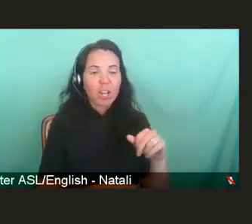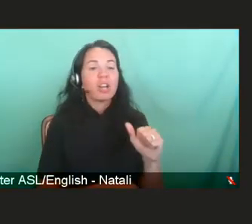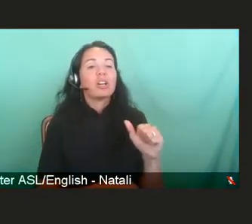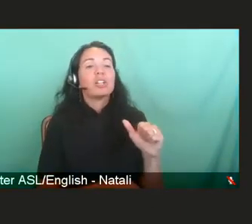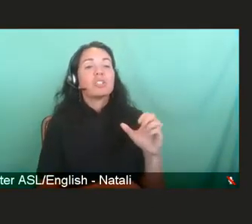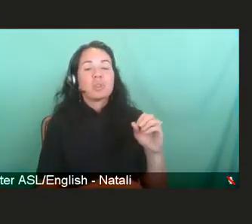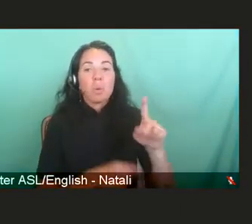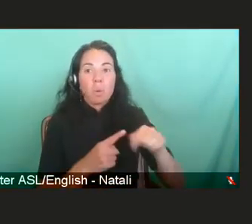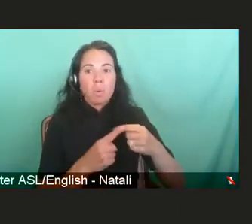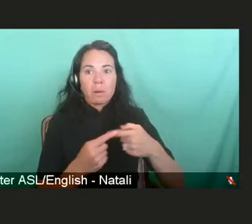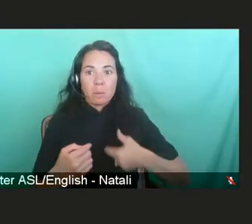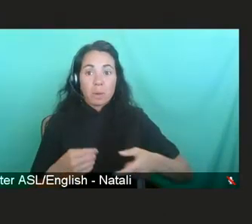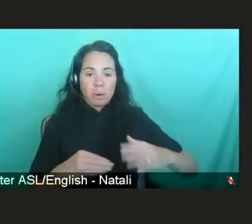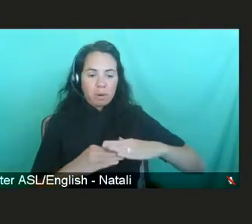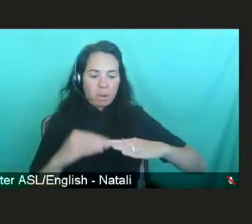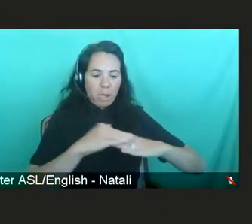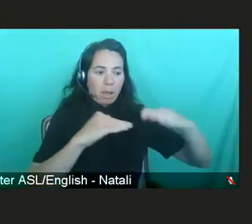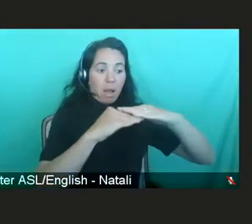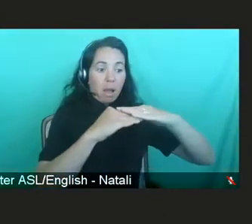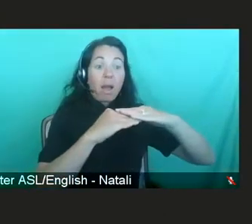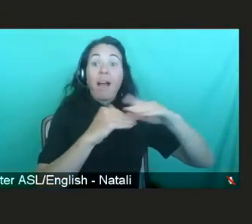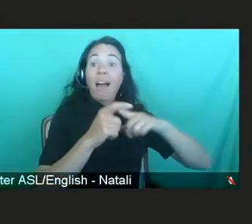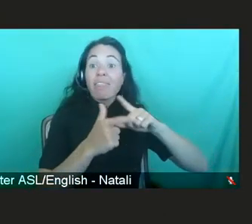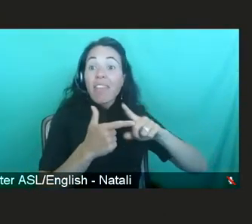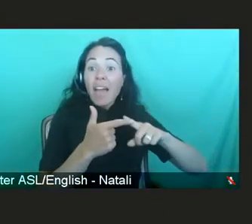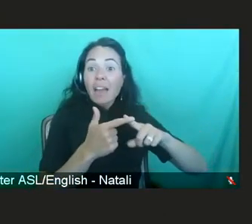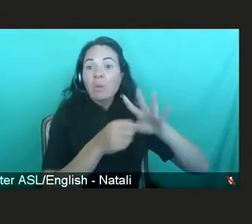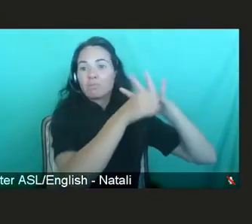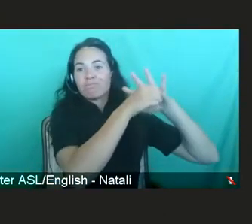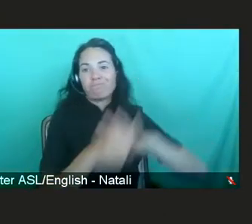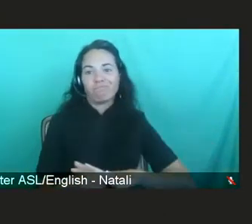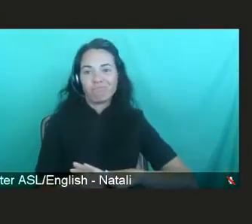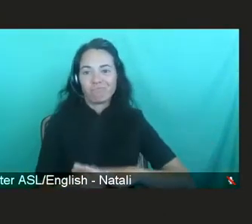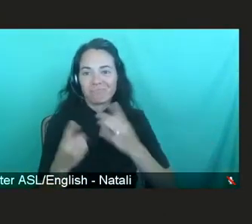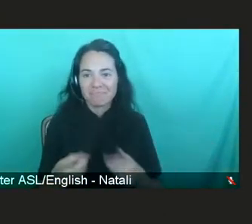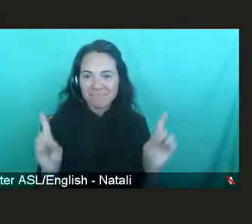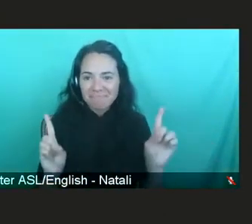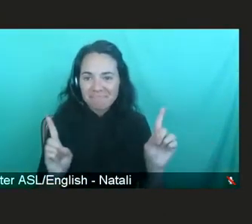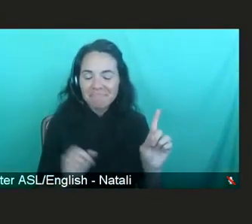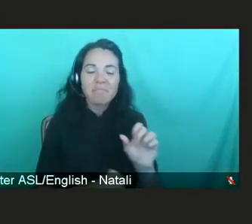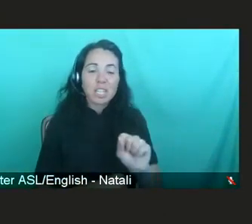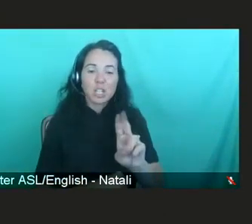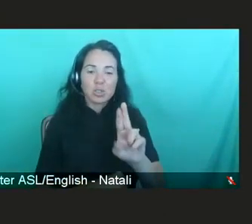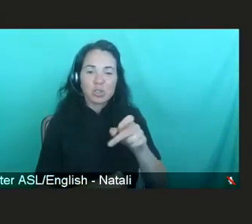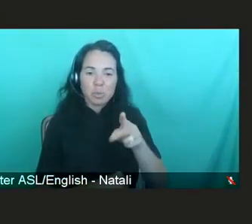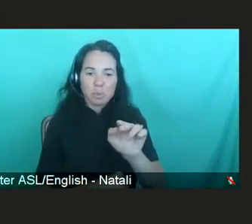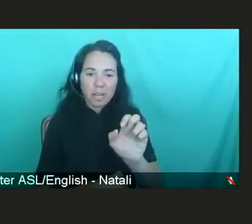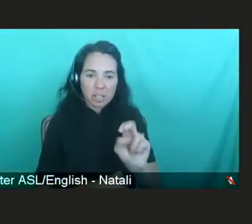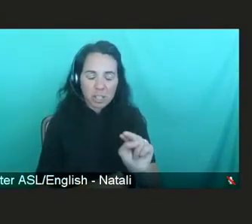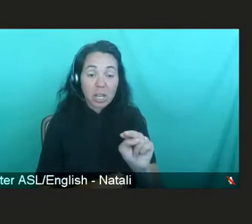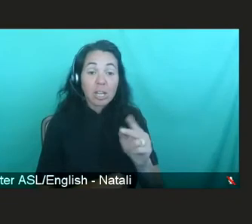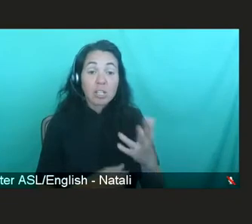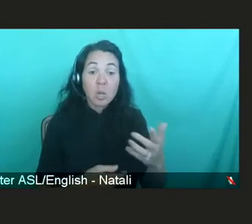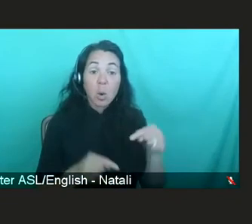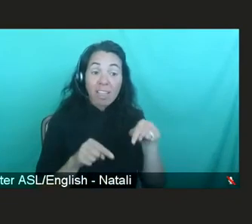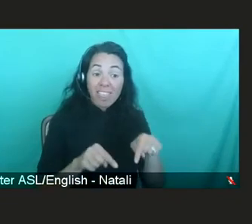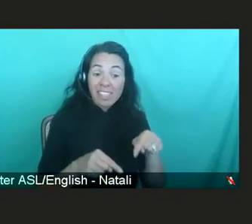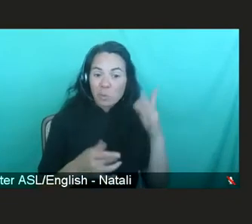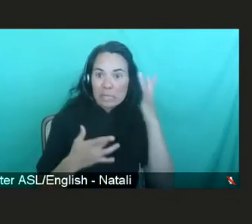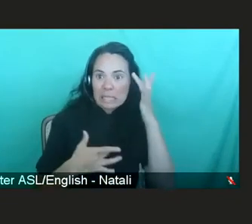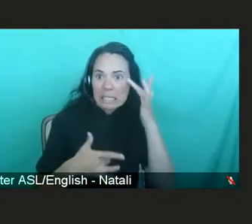all of a sudden we were getting suppression. And we changed this from a disease in which every person, every